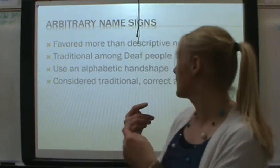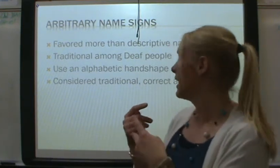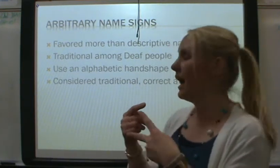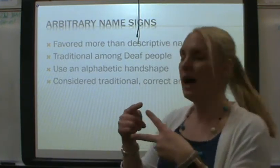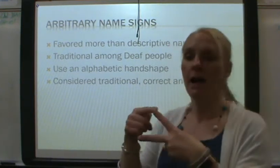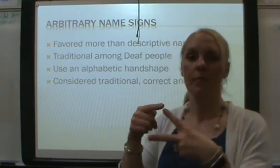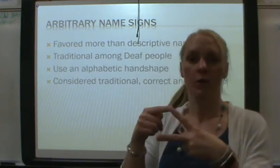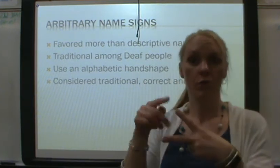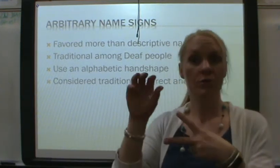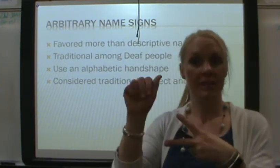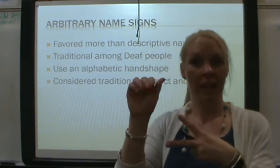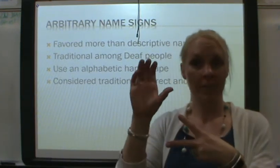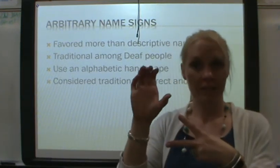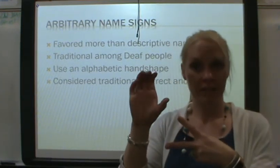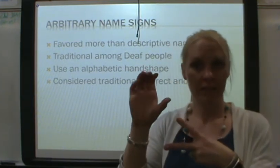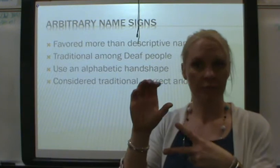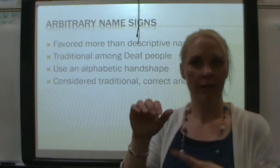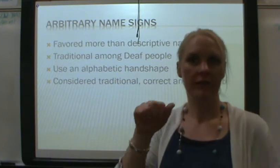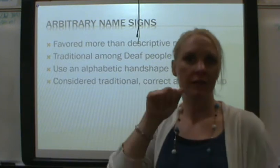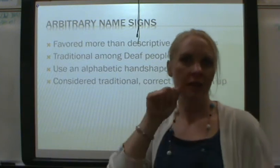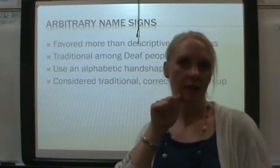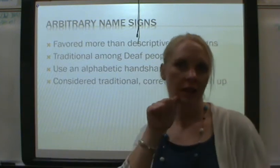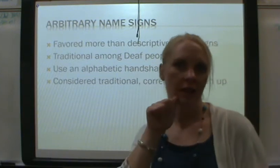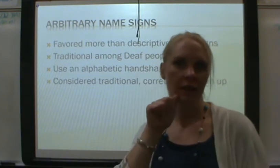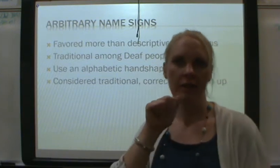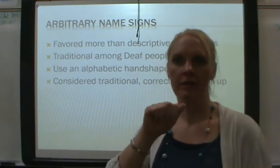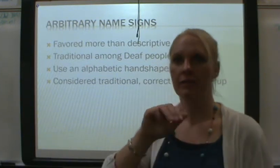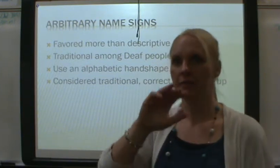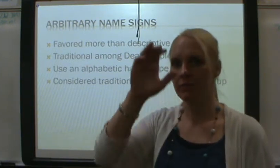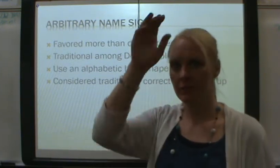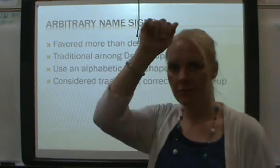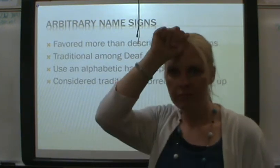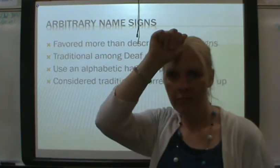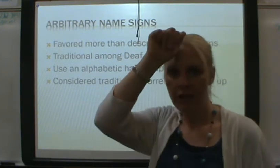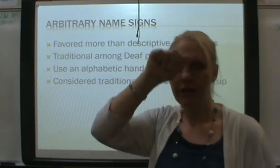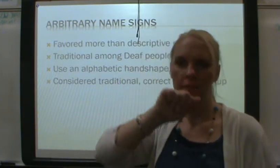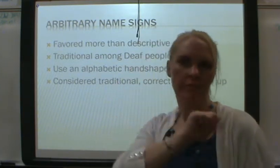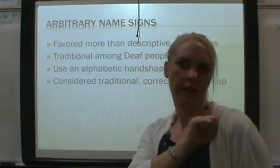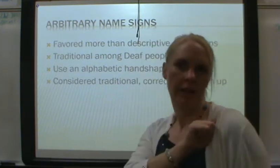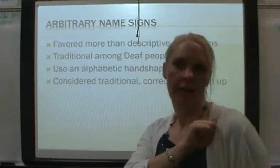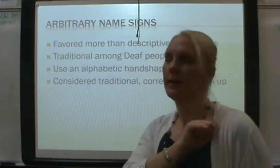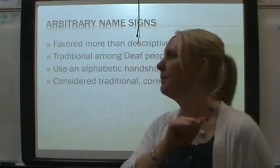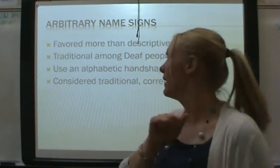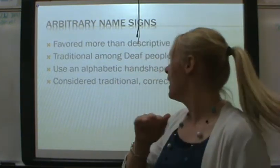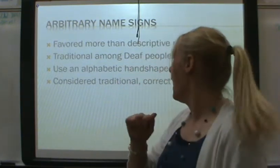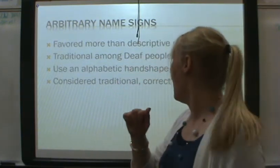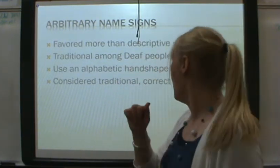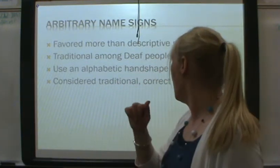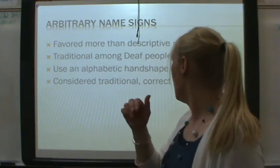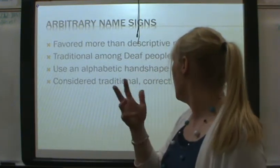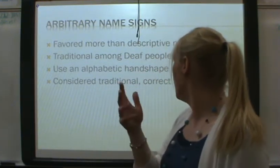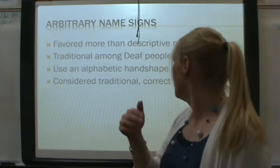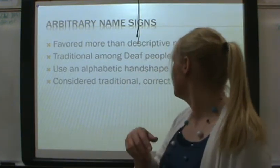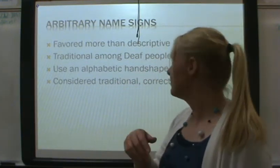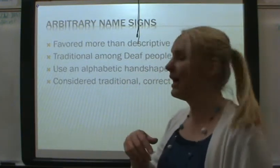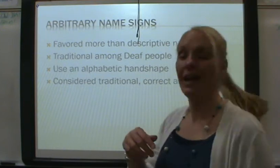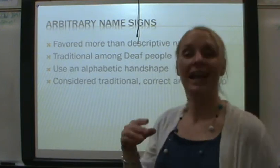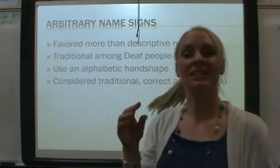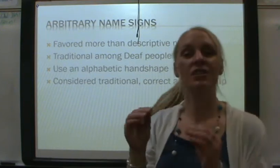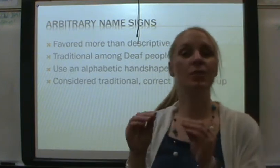Um, you use the ABC. Right? Hey. Hey. Hey. Um, yeah. And it's also